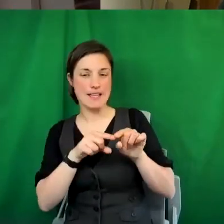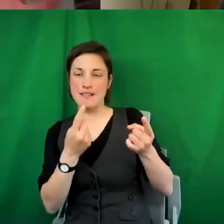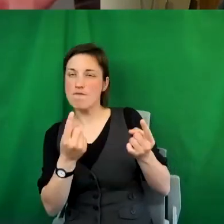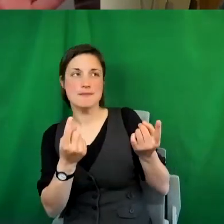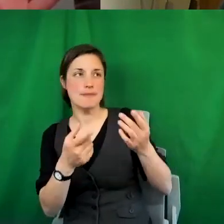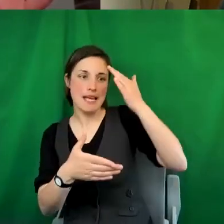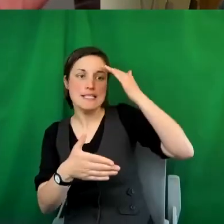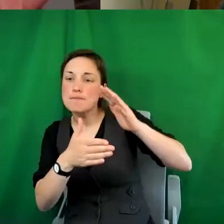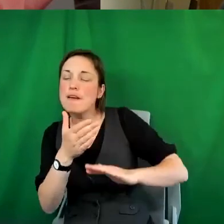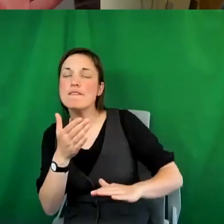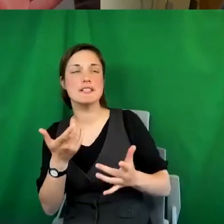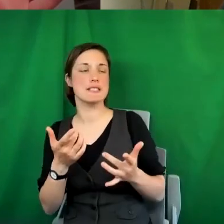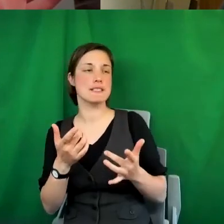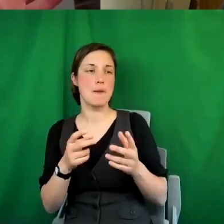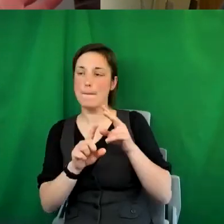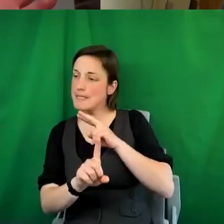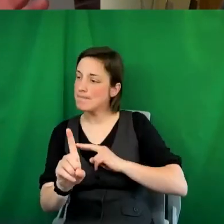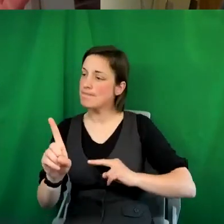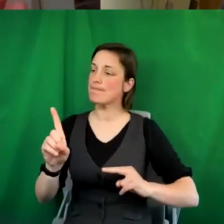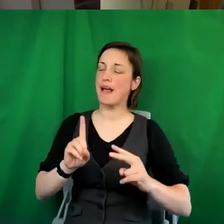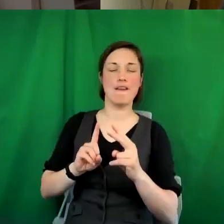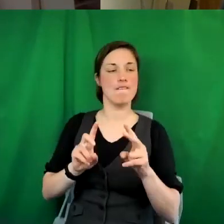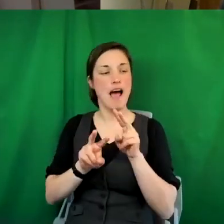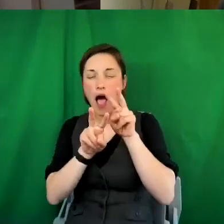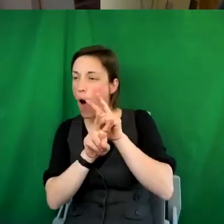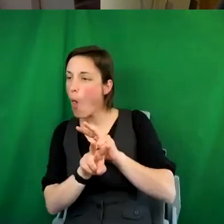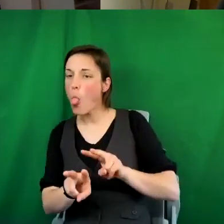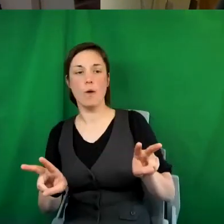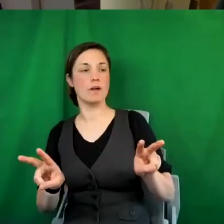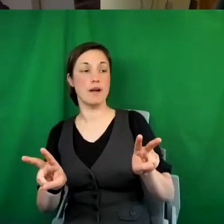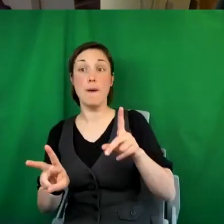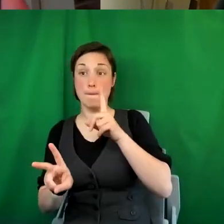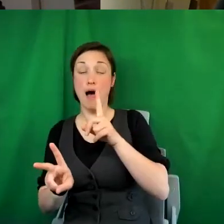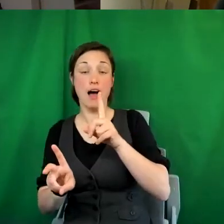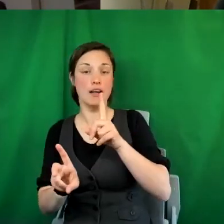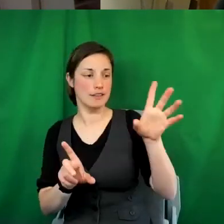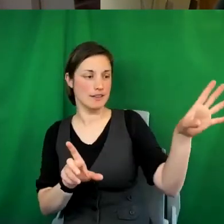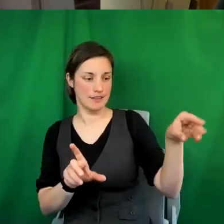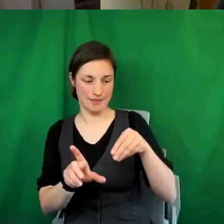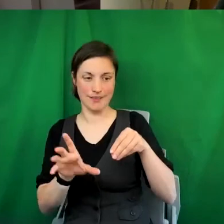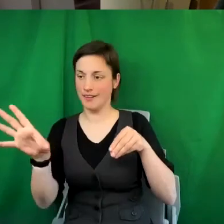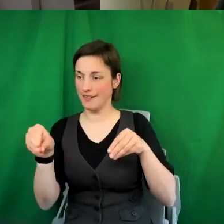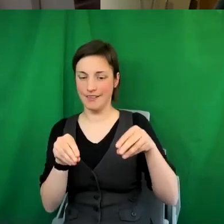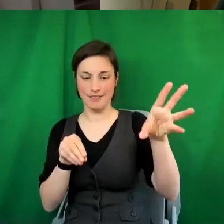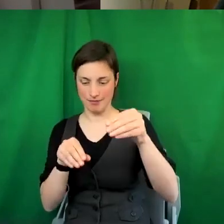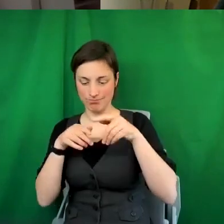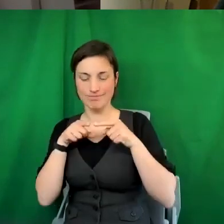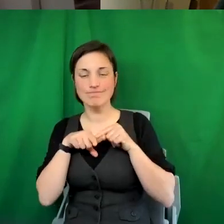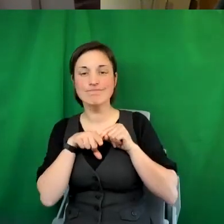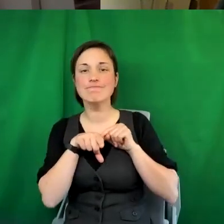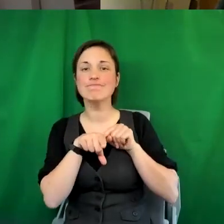outlooks, but be able to bring them together on this common path,